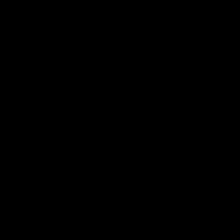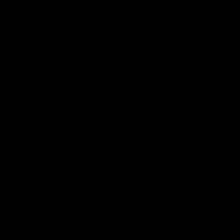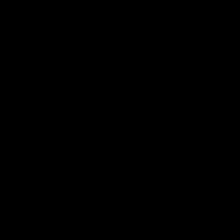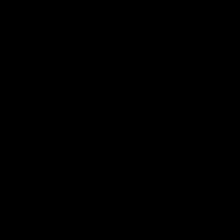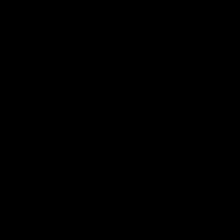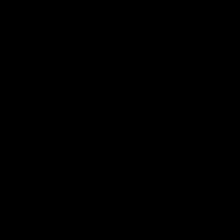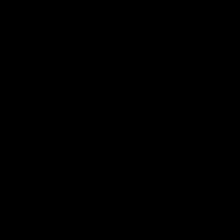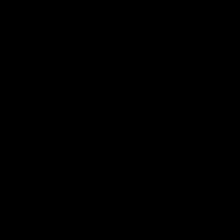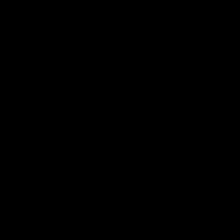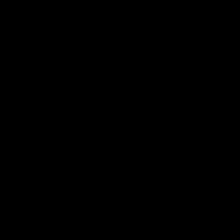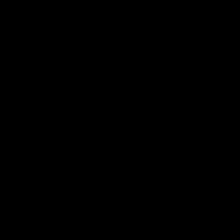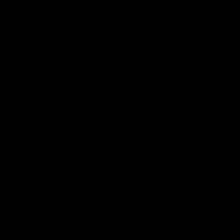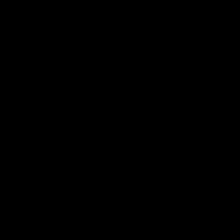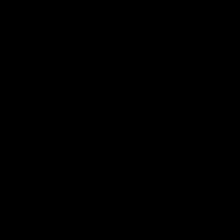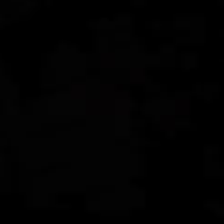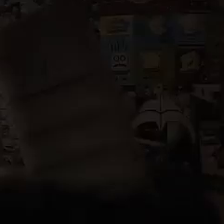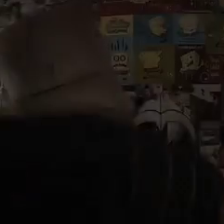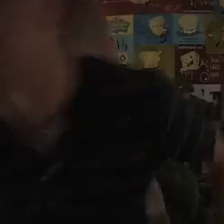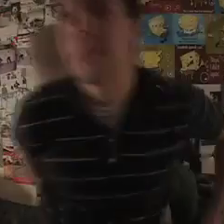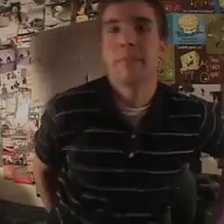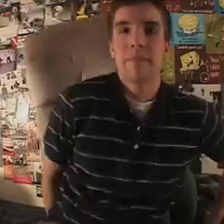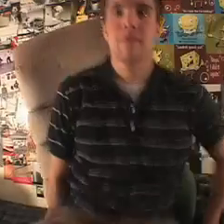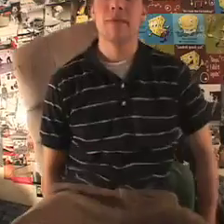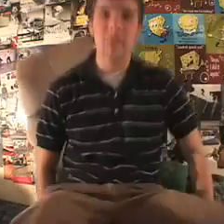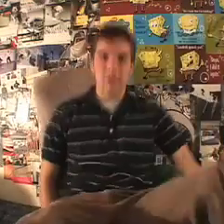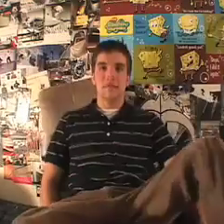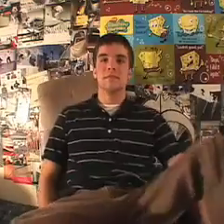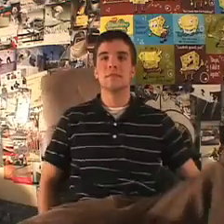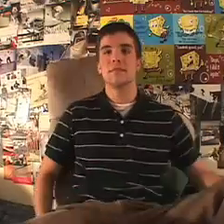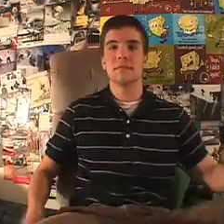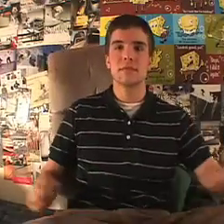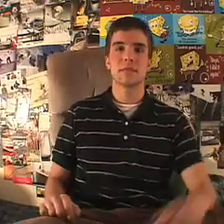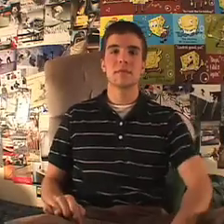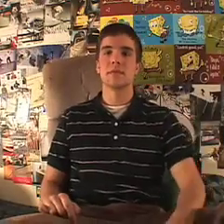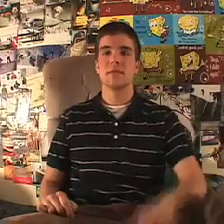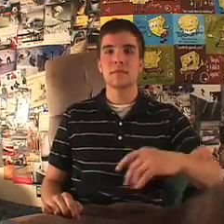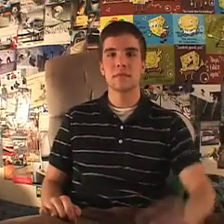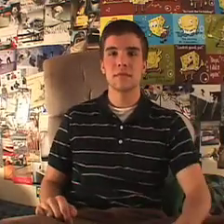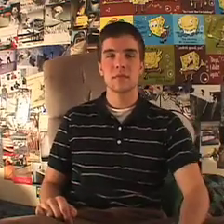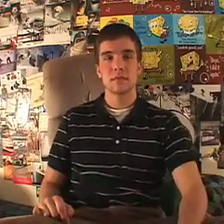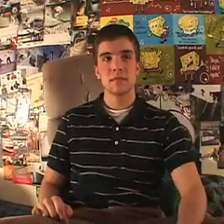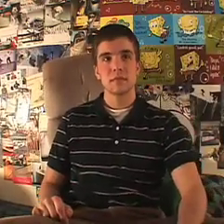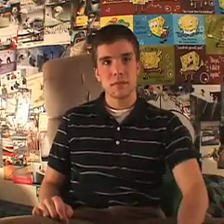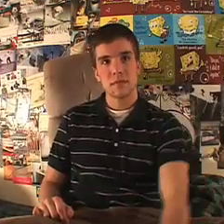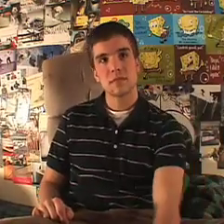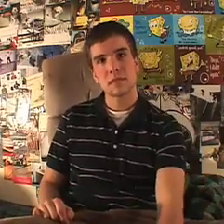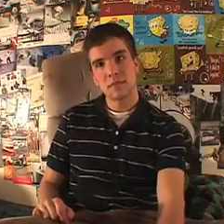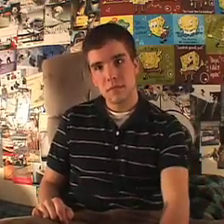Thank you for